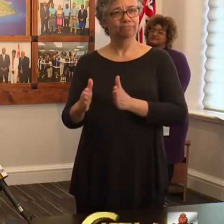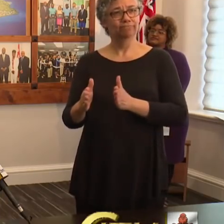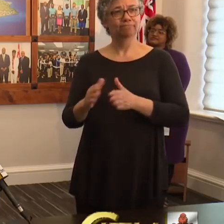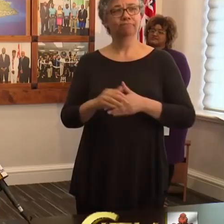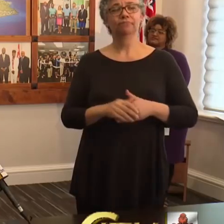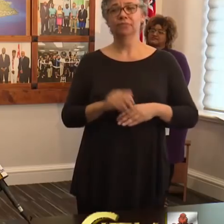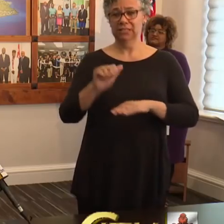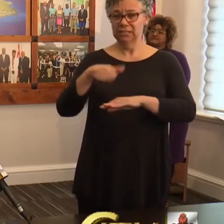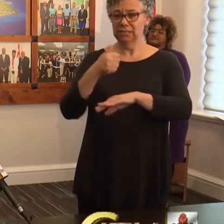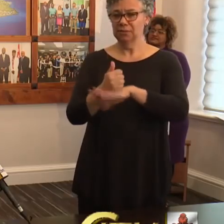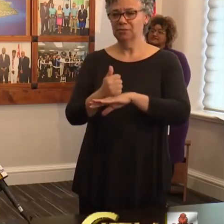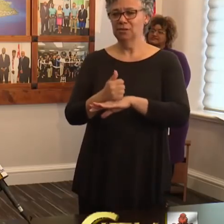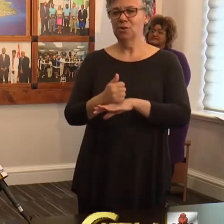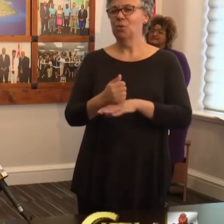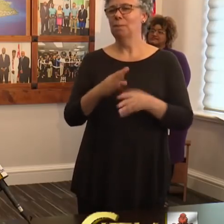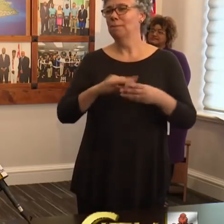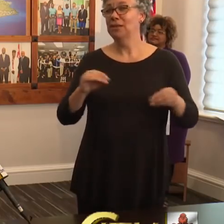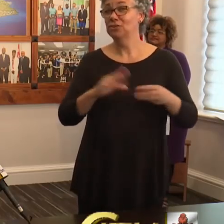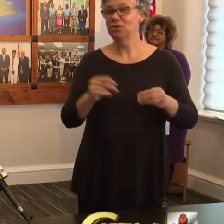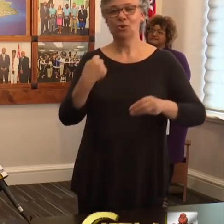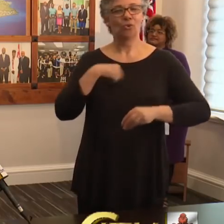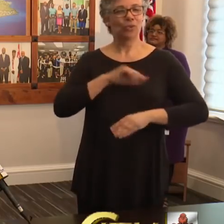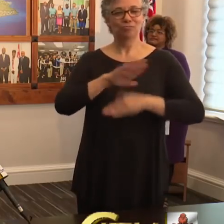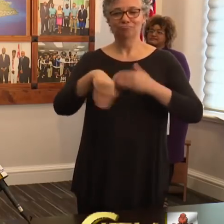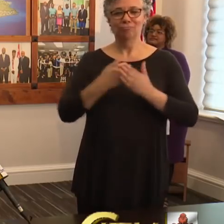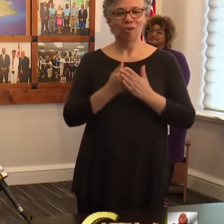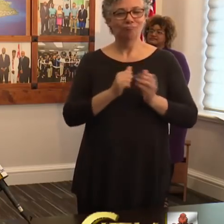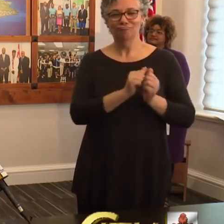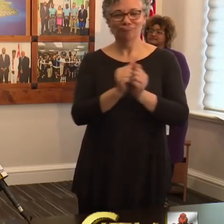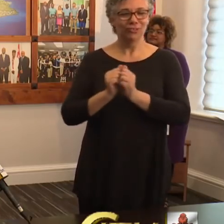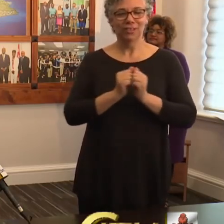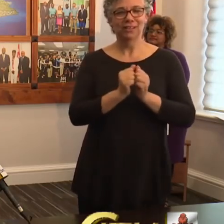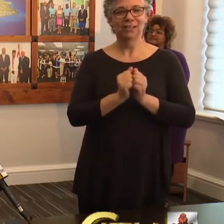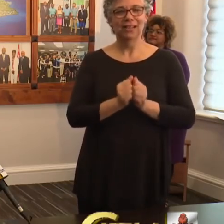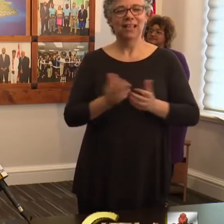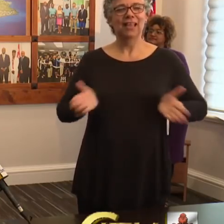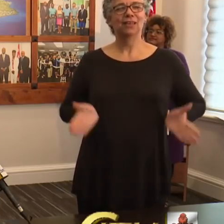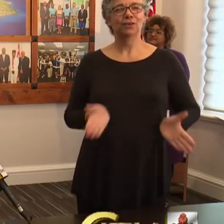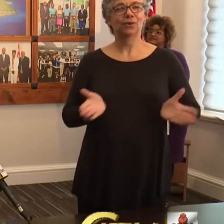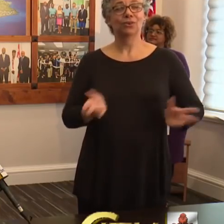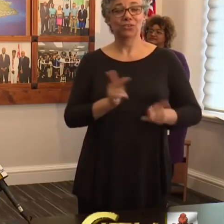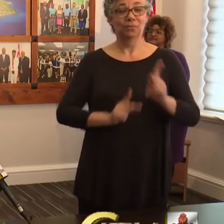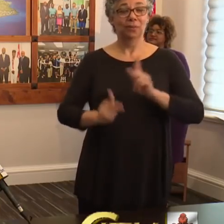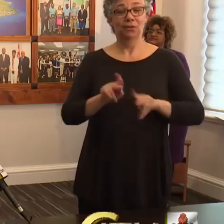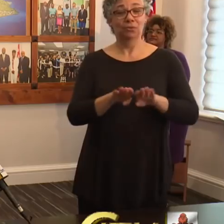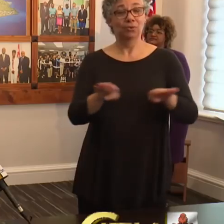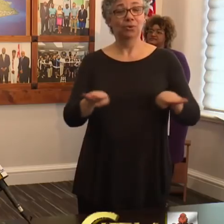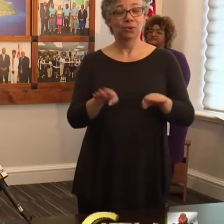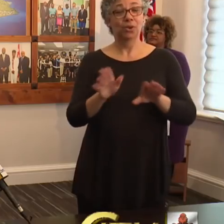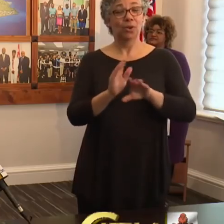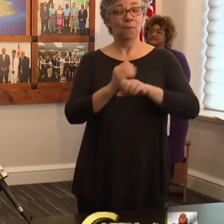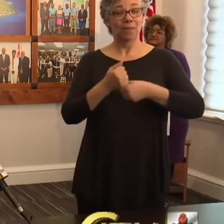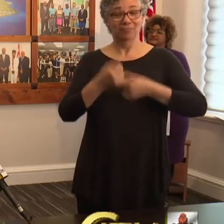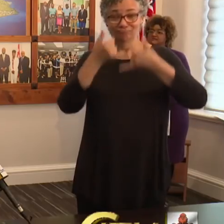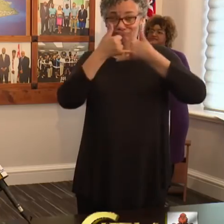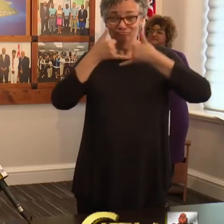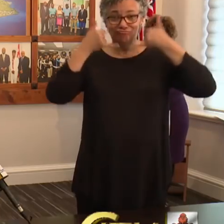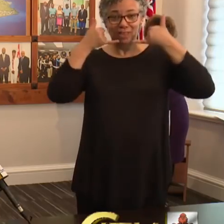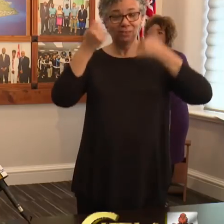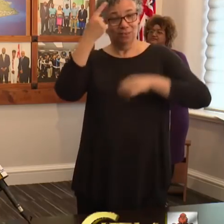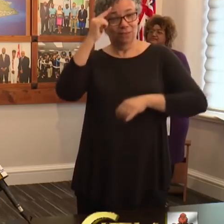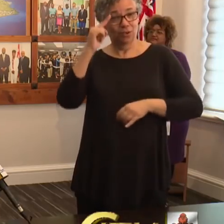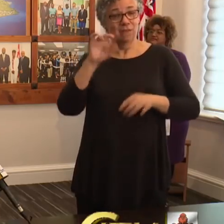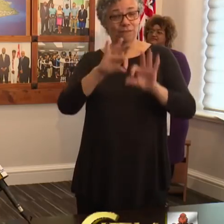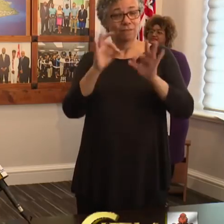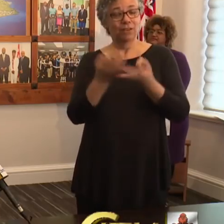is that we are all in this together and to encourage the people of Bermuda to make masks for their friends and families. The masks can be made from